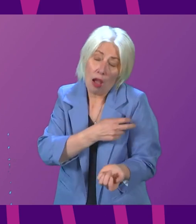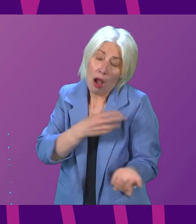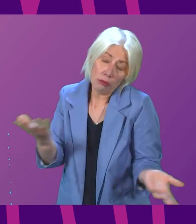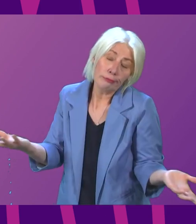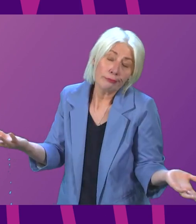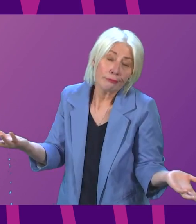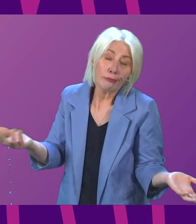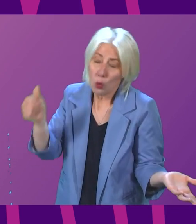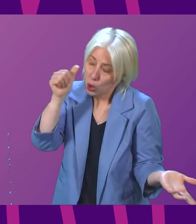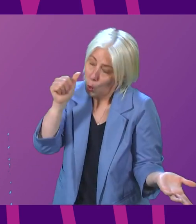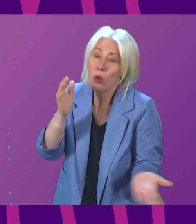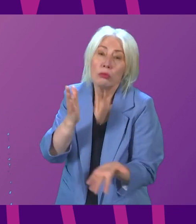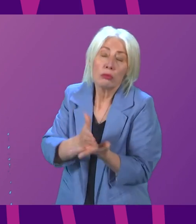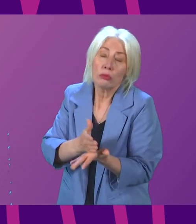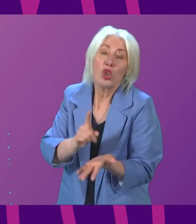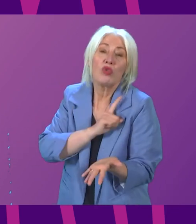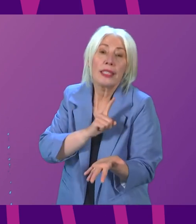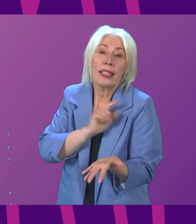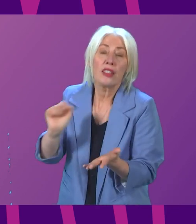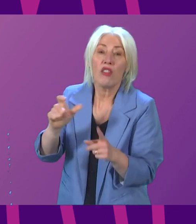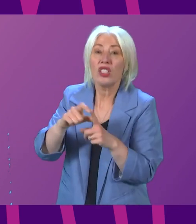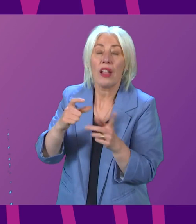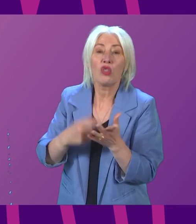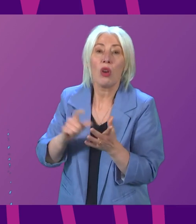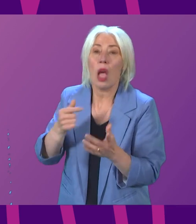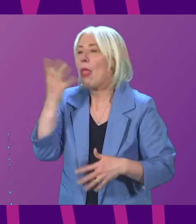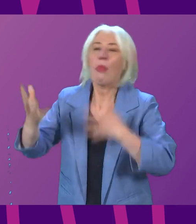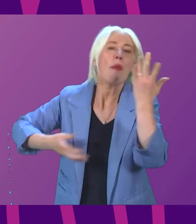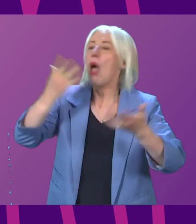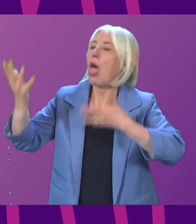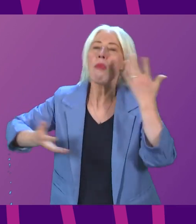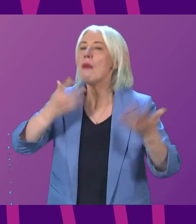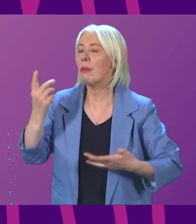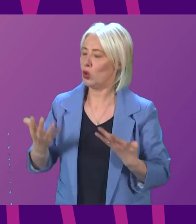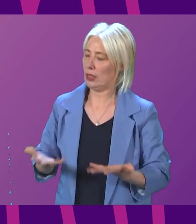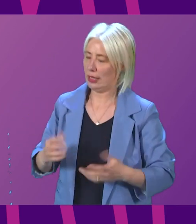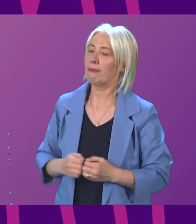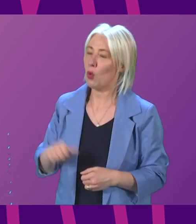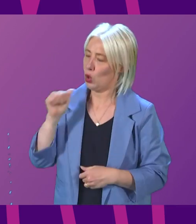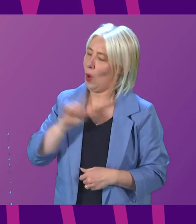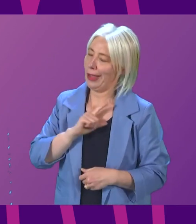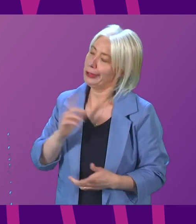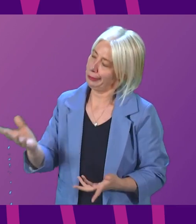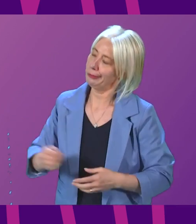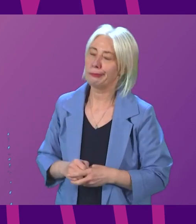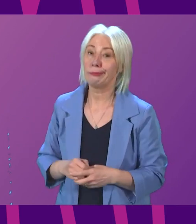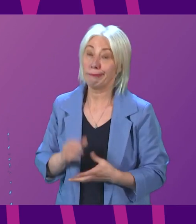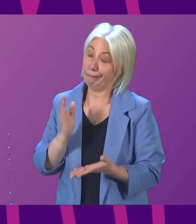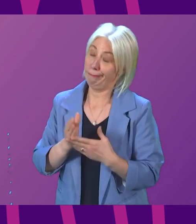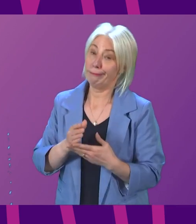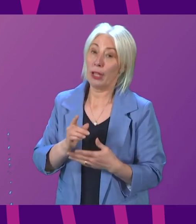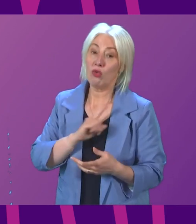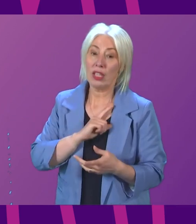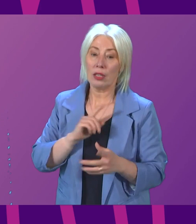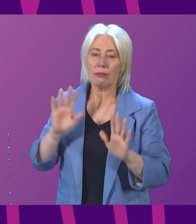the real reason for all of Douglas Ross's bluster today. And let me just, before I go on to that real reason, let me